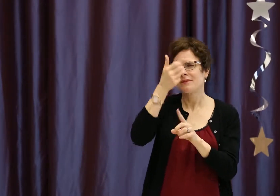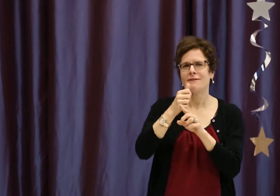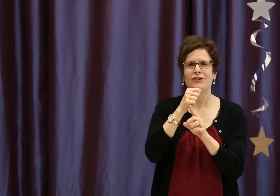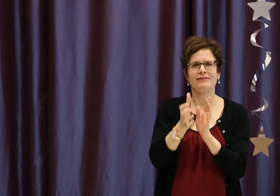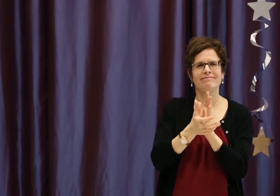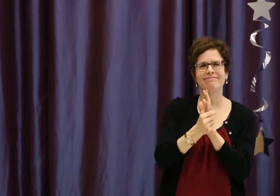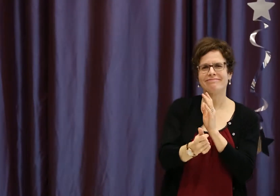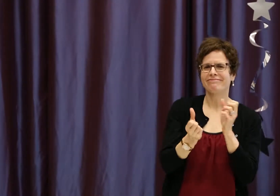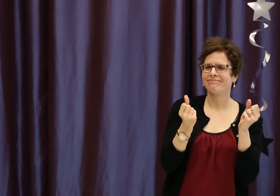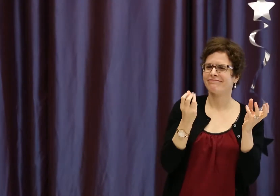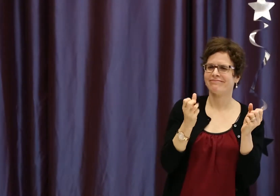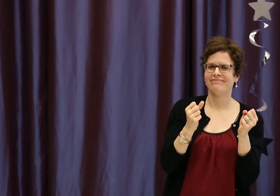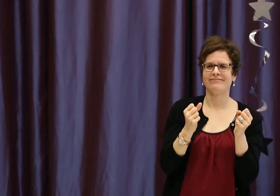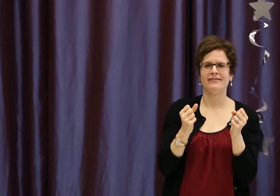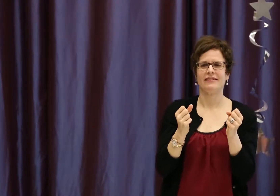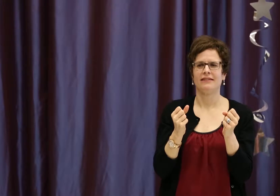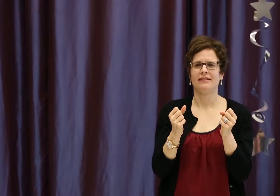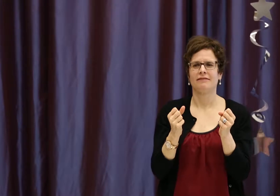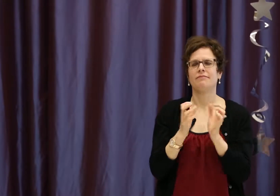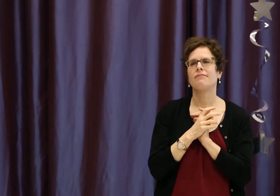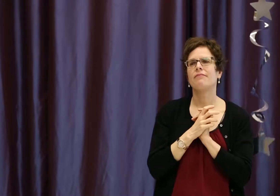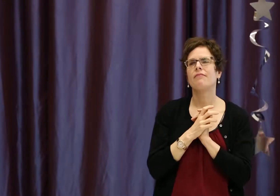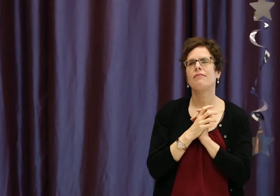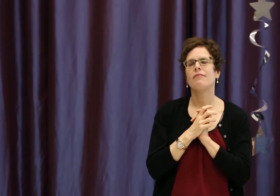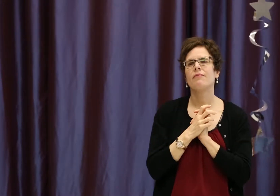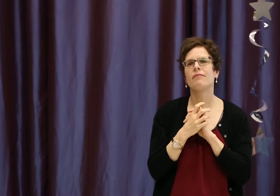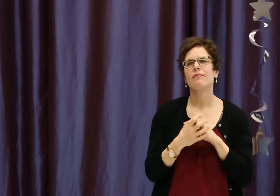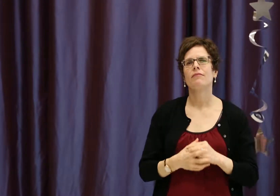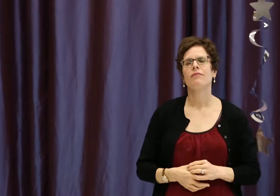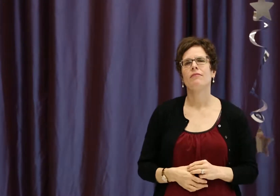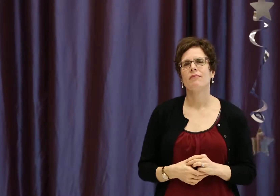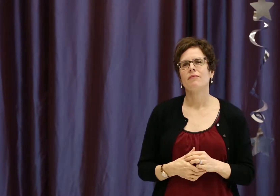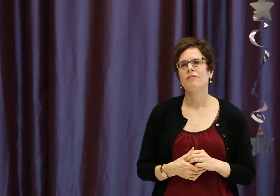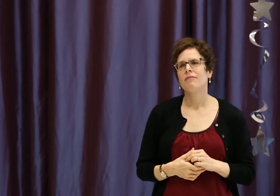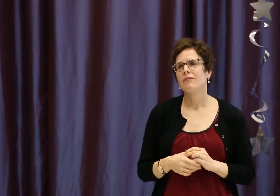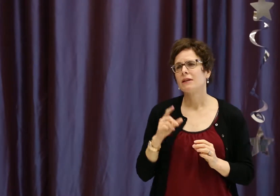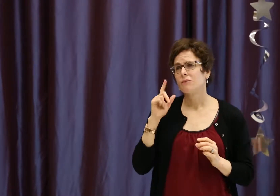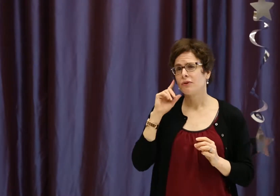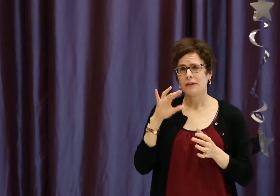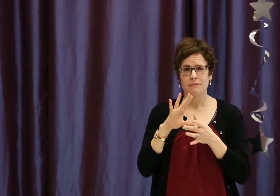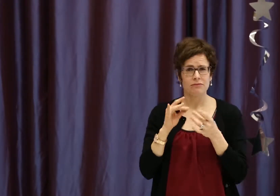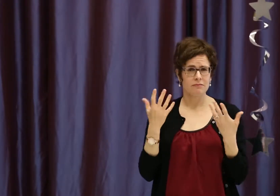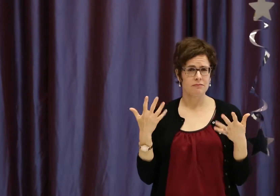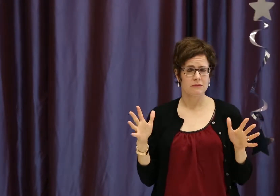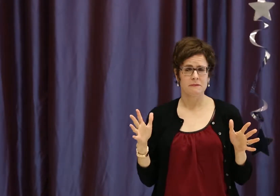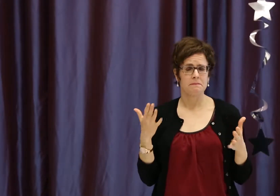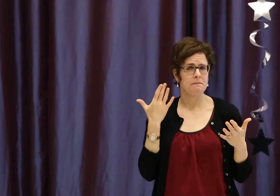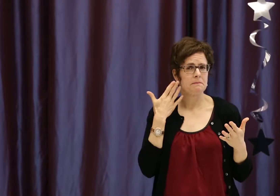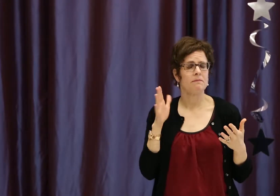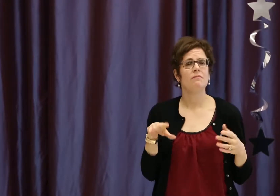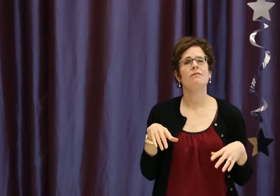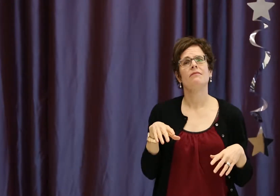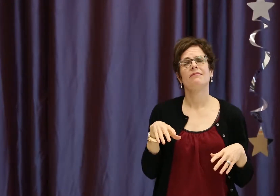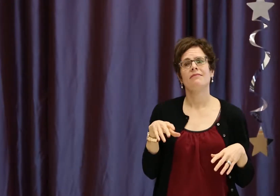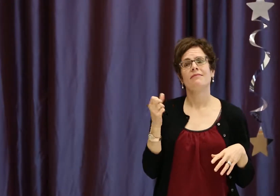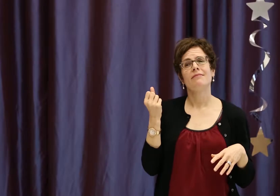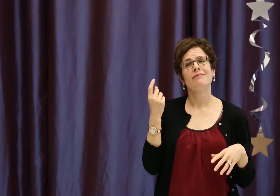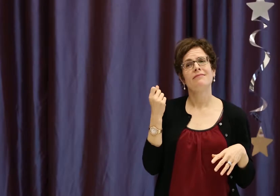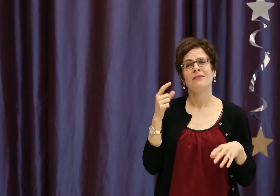child. And the reason being that the parent will never become skilled or proficient enough in that sign language. Perhaps some of you have heard